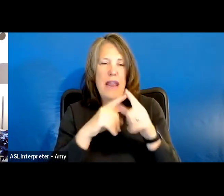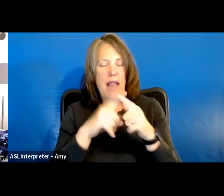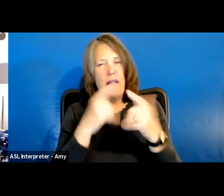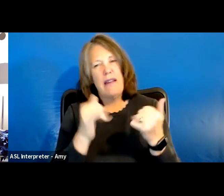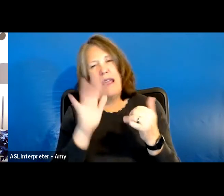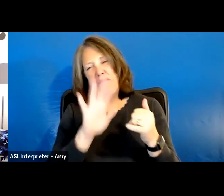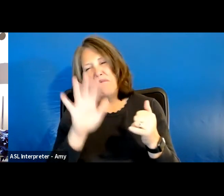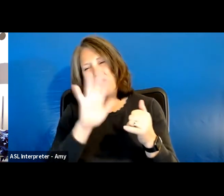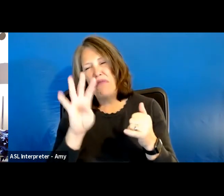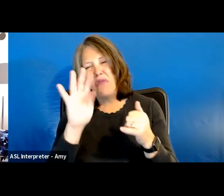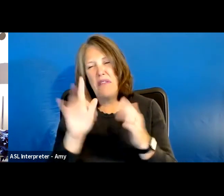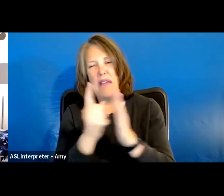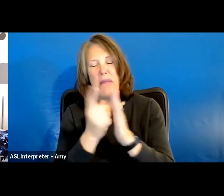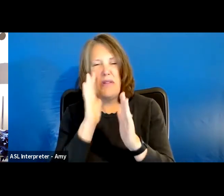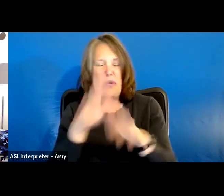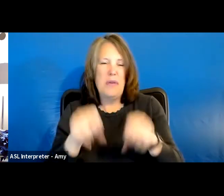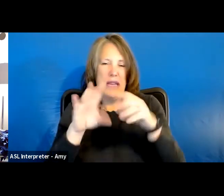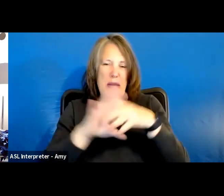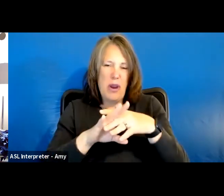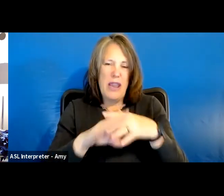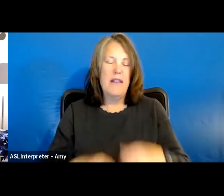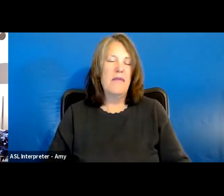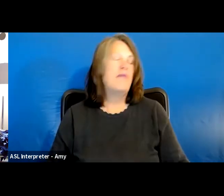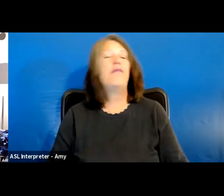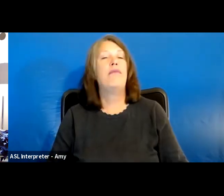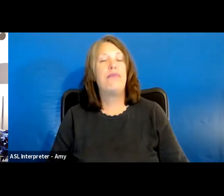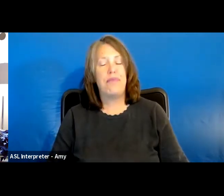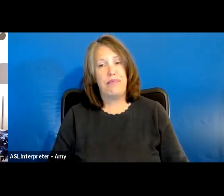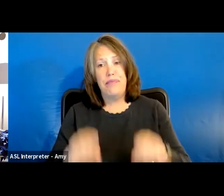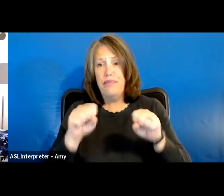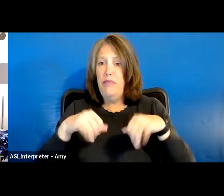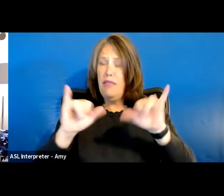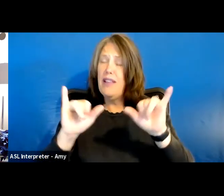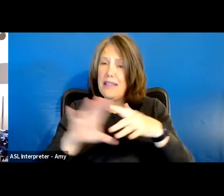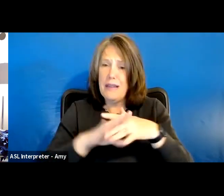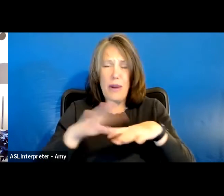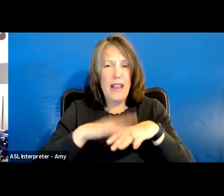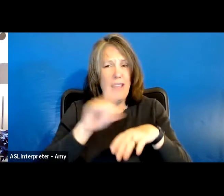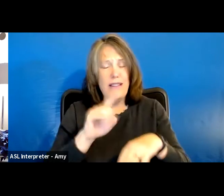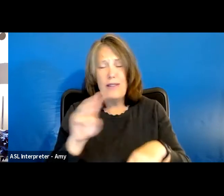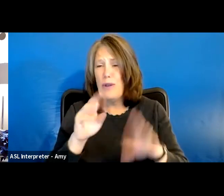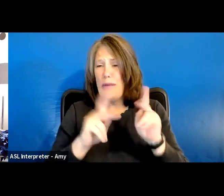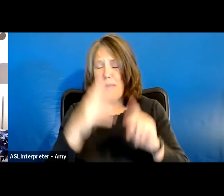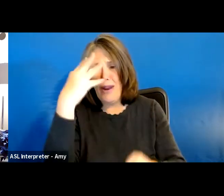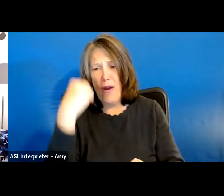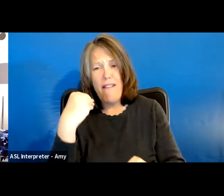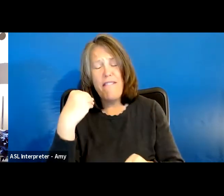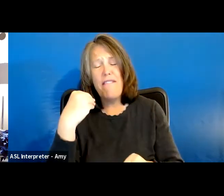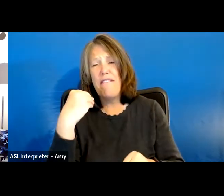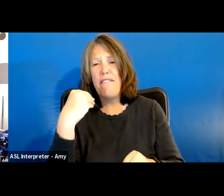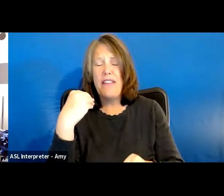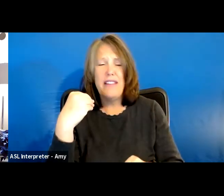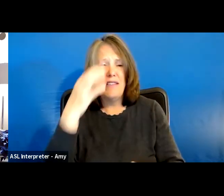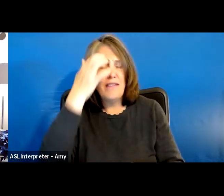about 45 minutes. So you're going to take a break. You can still take breaks on Zoom. People can turn off their cameras. They can leave them on.